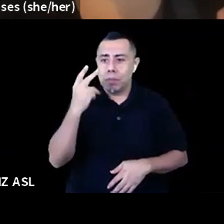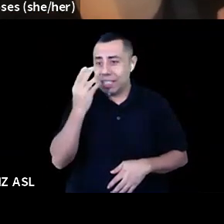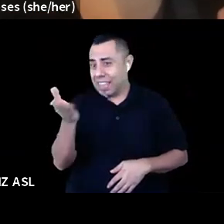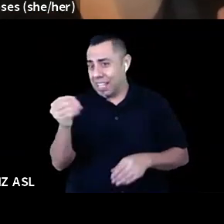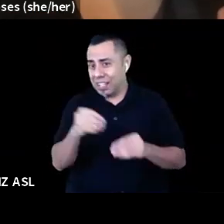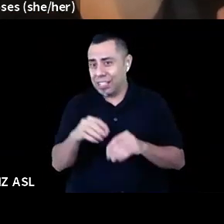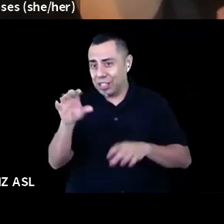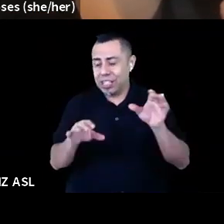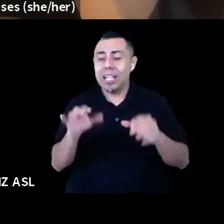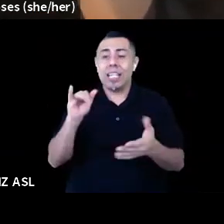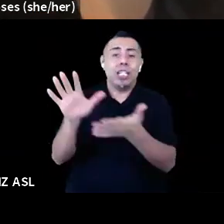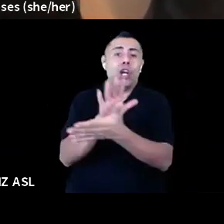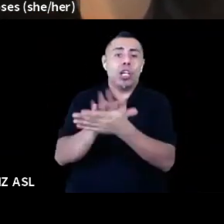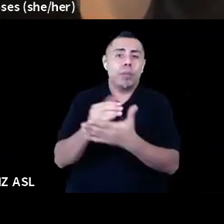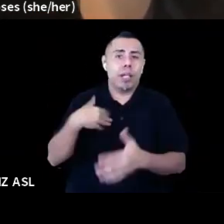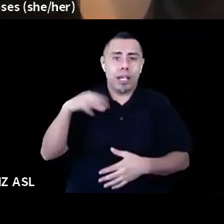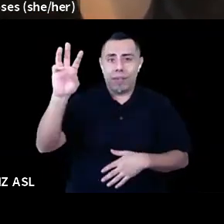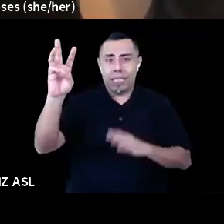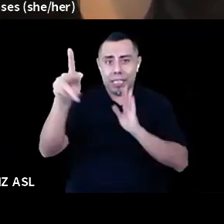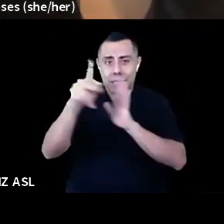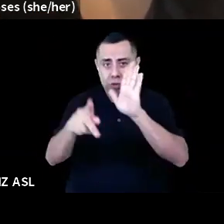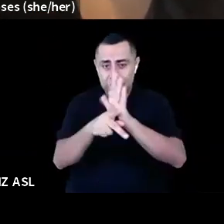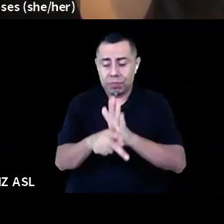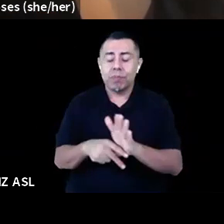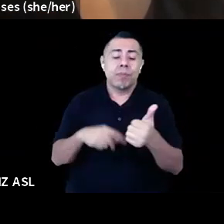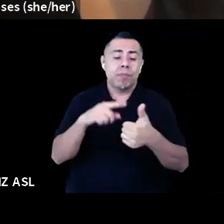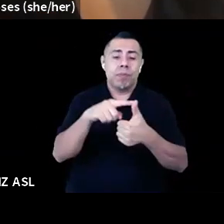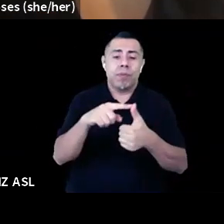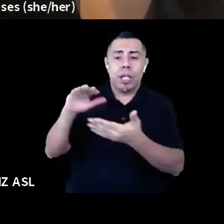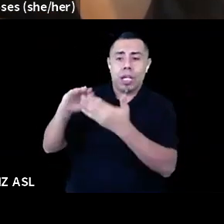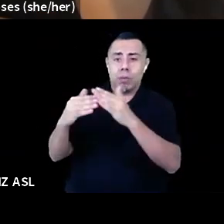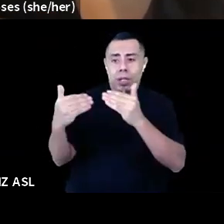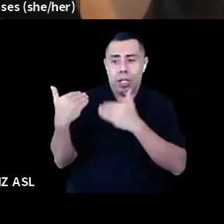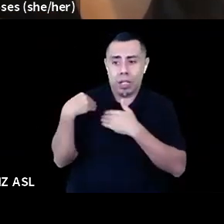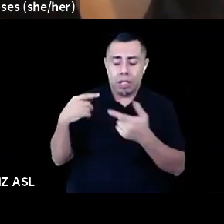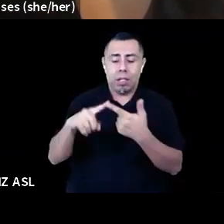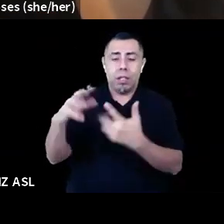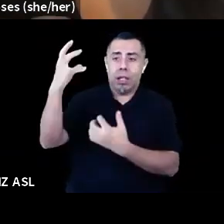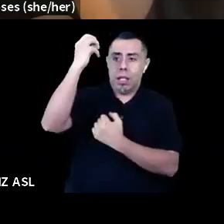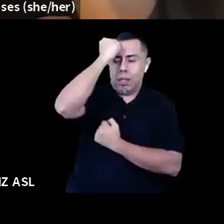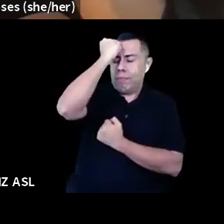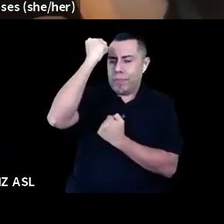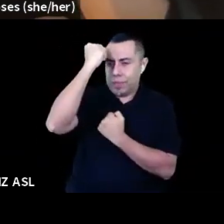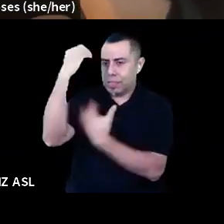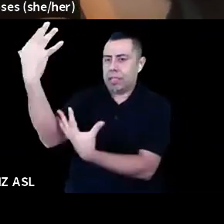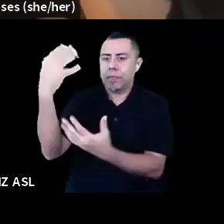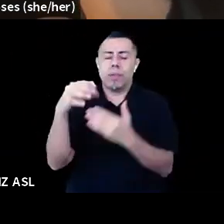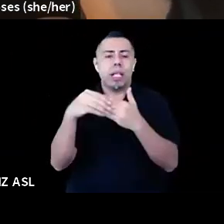They are community accountability, decolonized leadership practices, publicly transparent budgeting, right